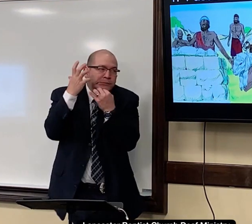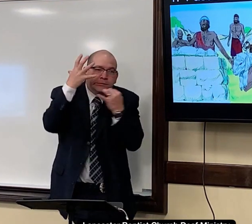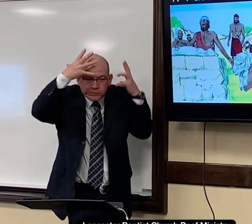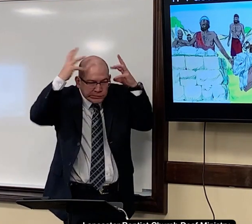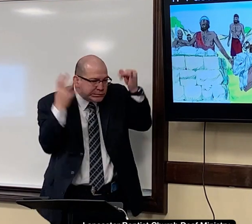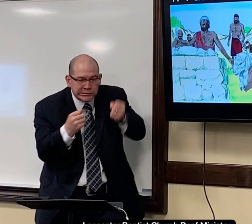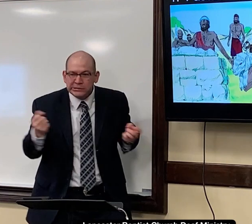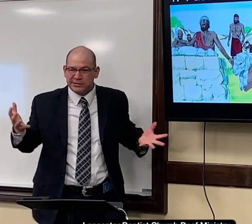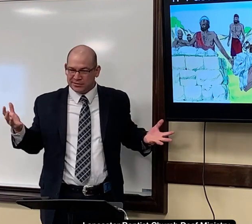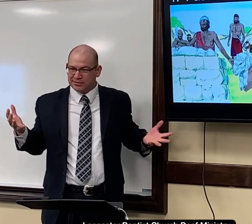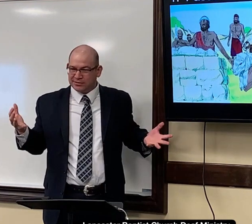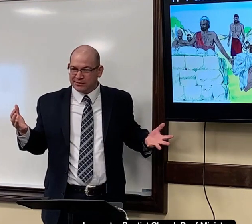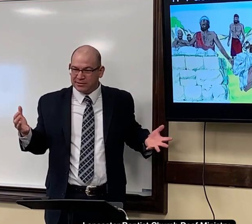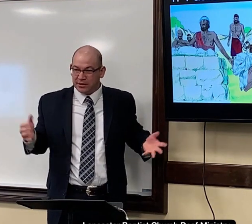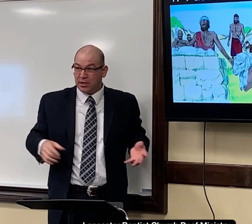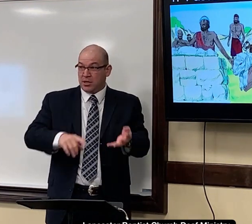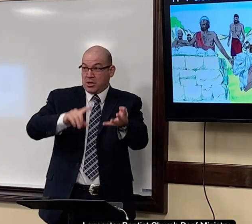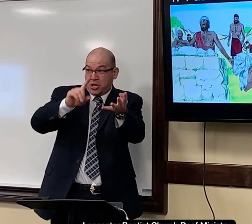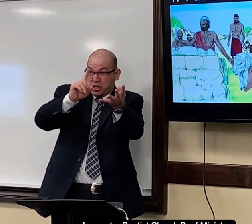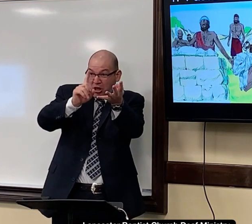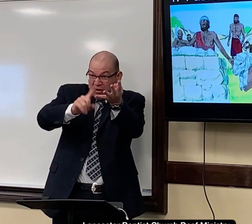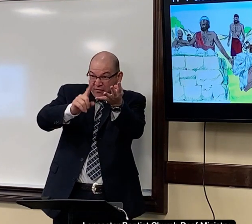all over everything everywhere everyone